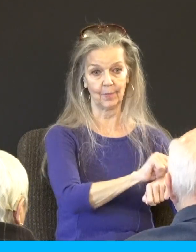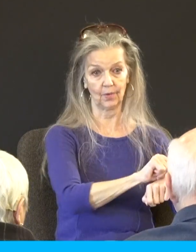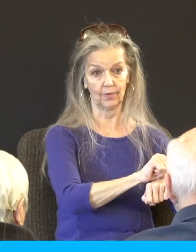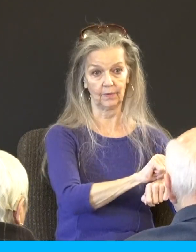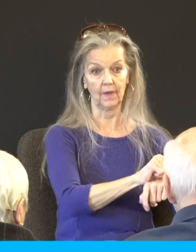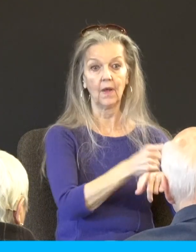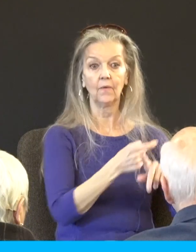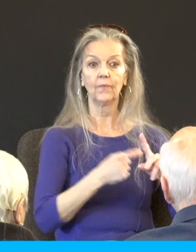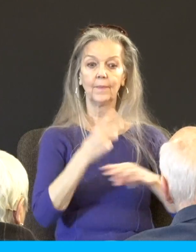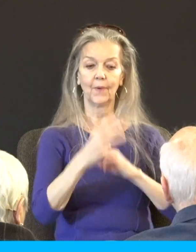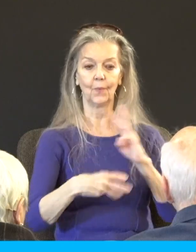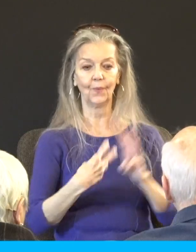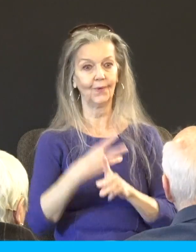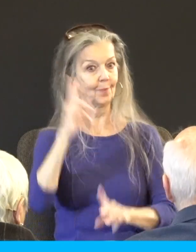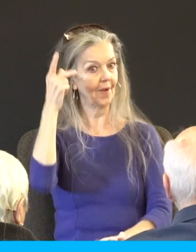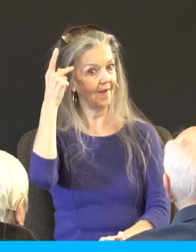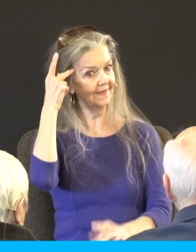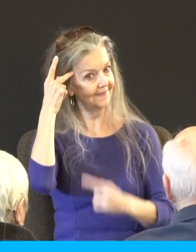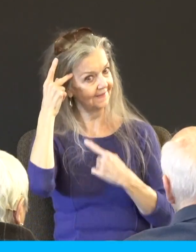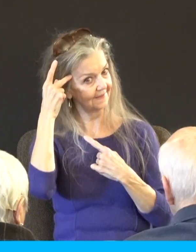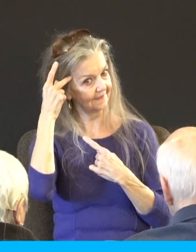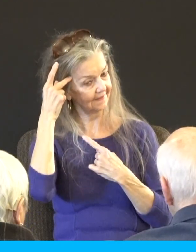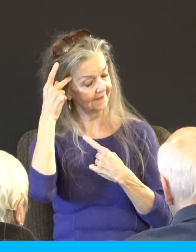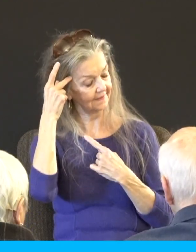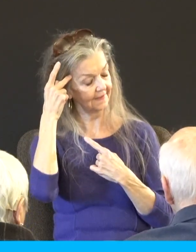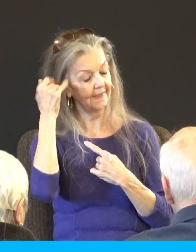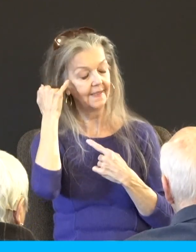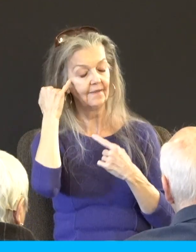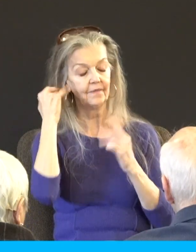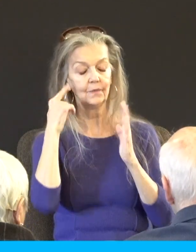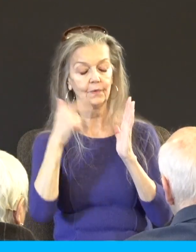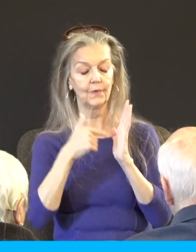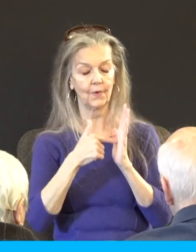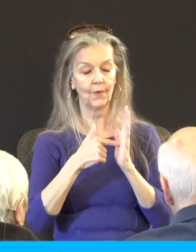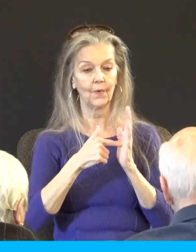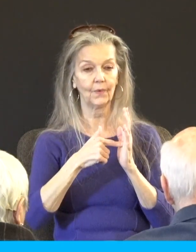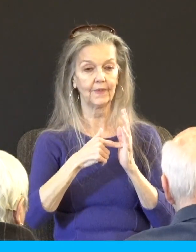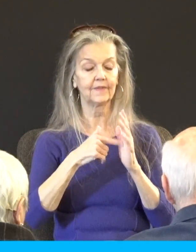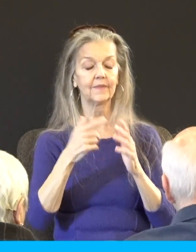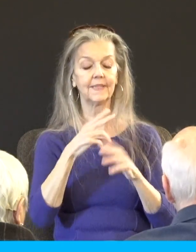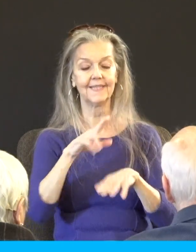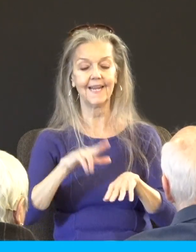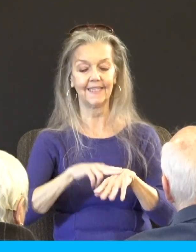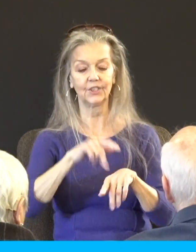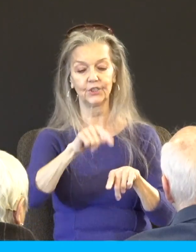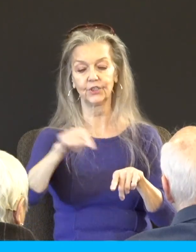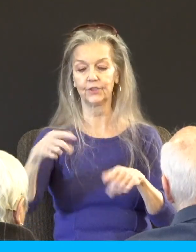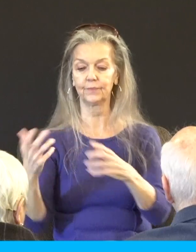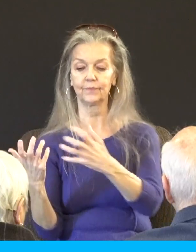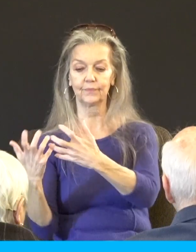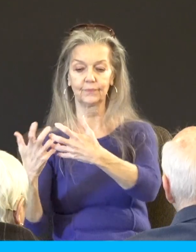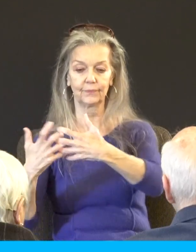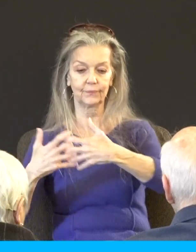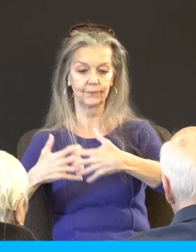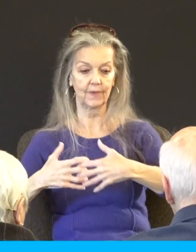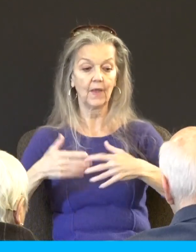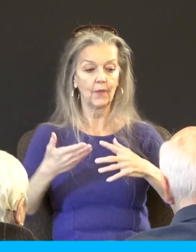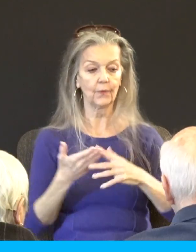politic point of view, one of the things you should be watching out for is a realigning of nations through these different wars that are going on.